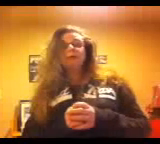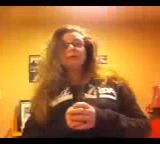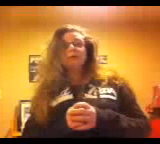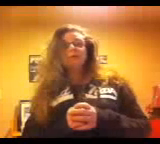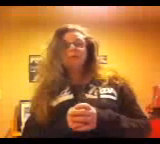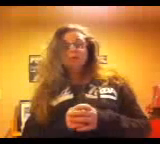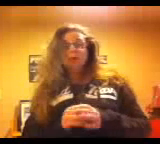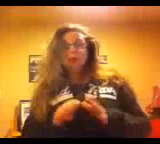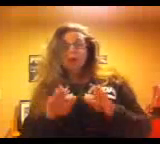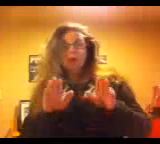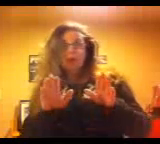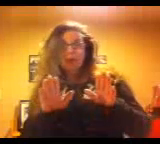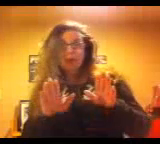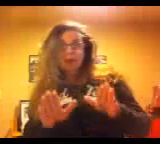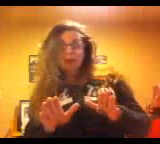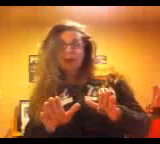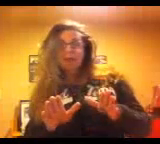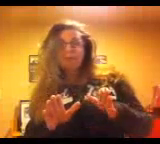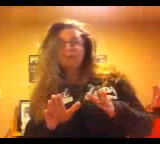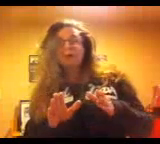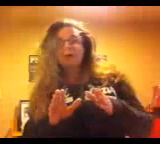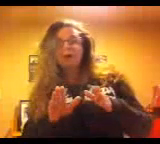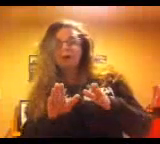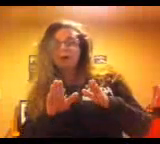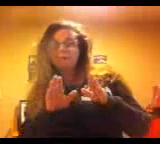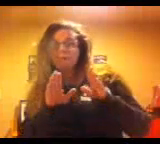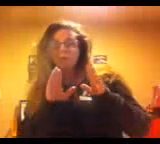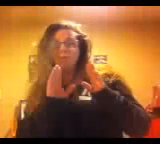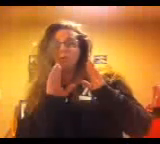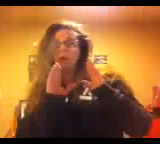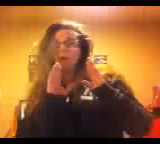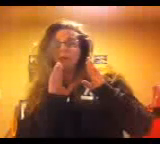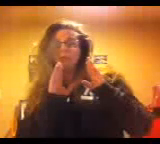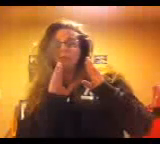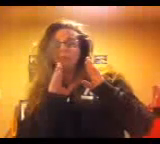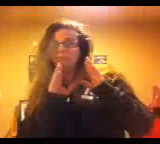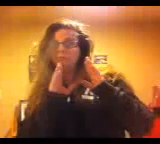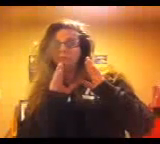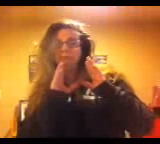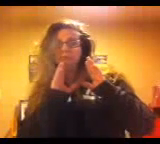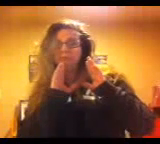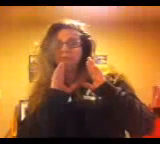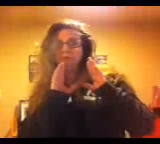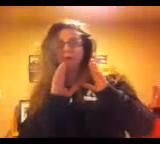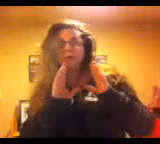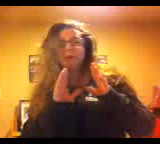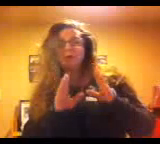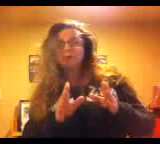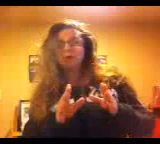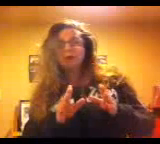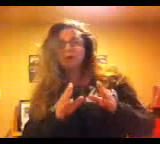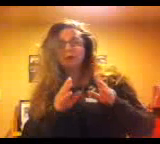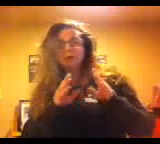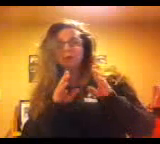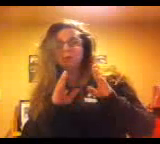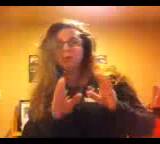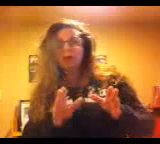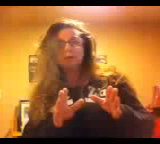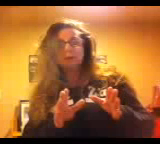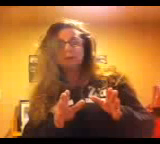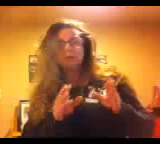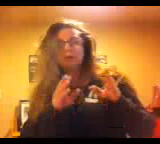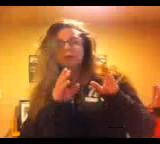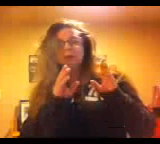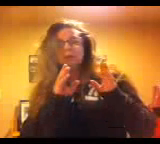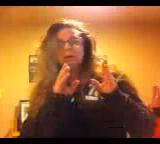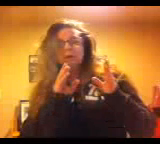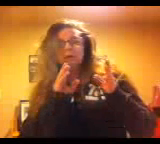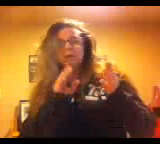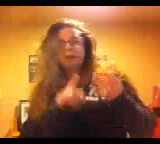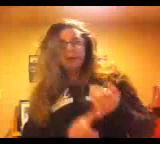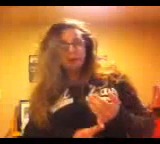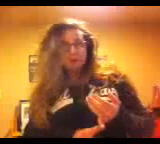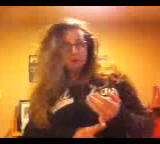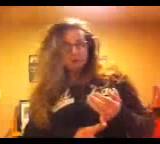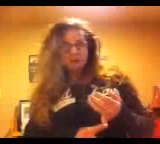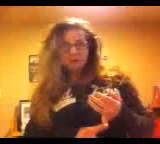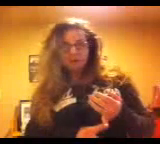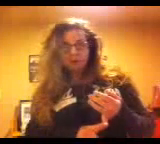I have one really great welcome letter for